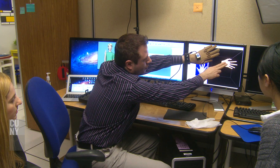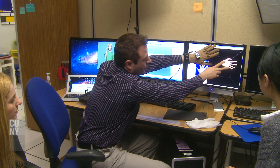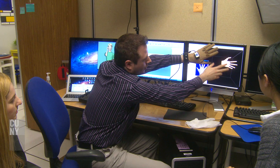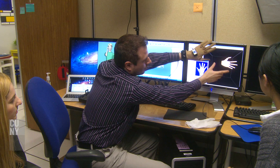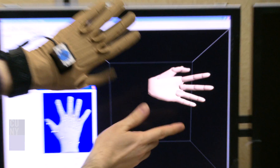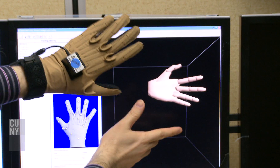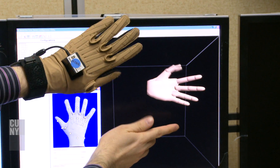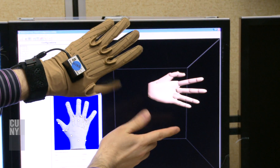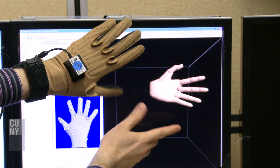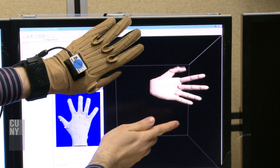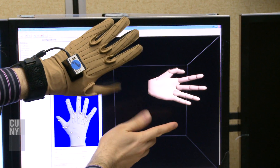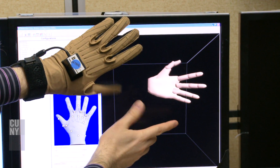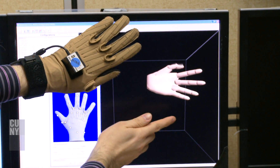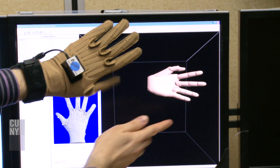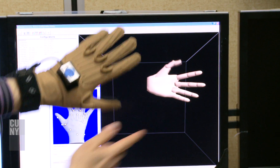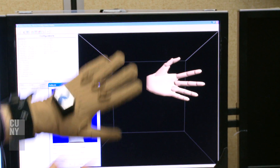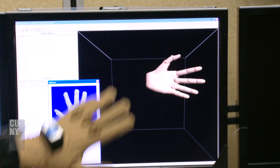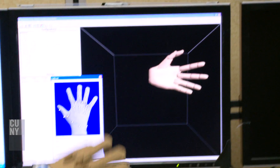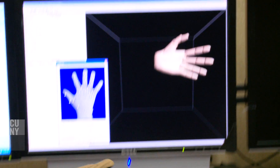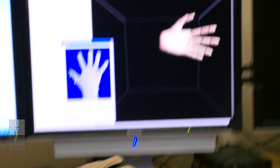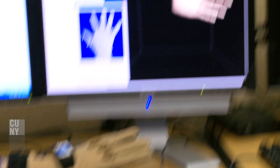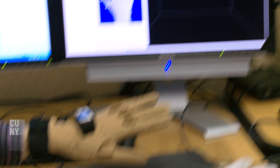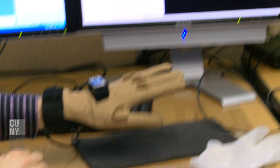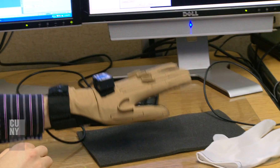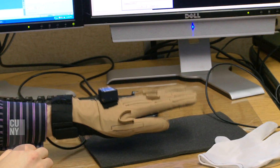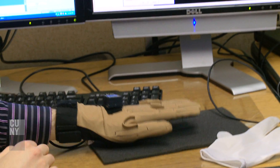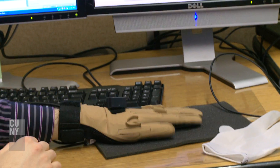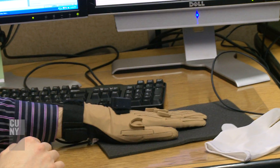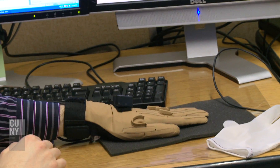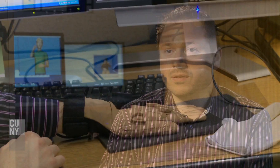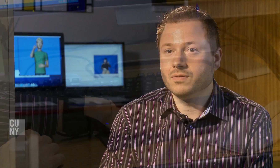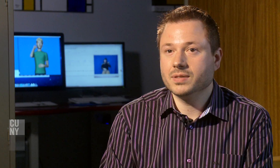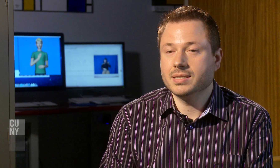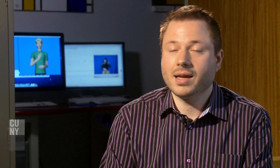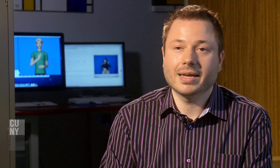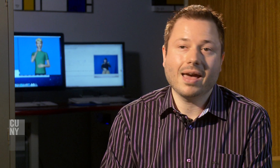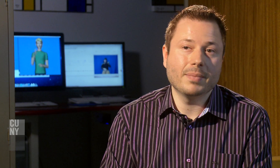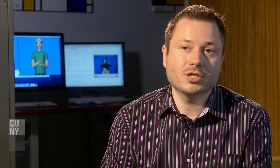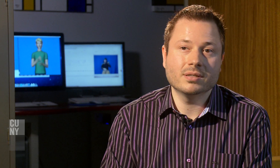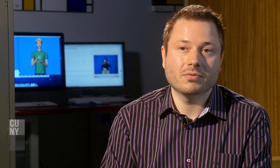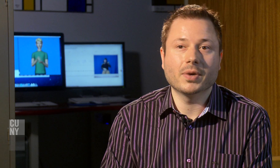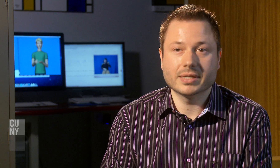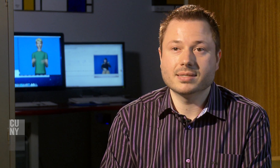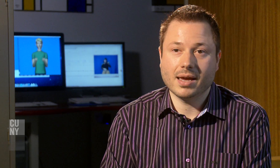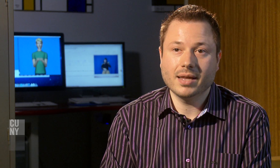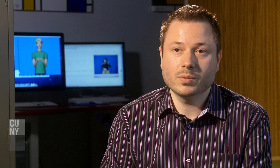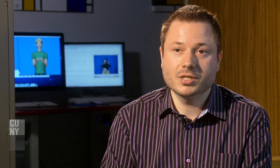show the joint bending right there. My research is in the area of designing animations of American Sign Language